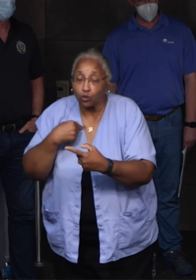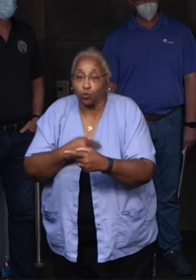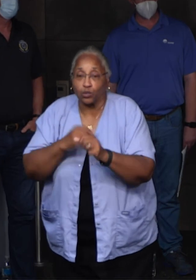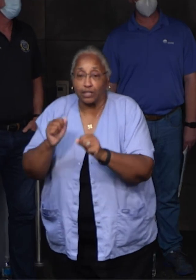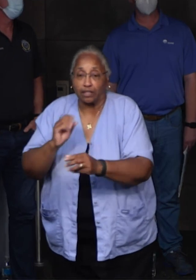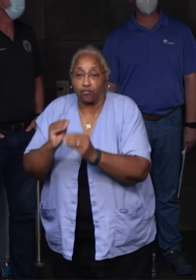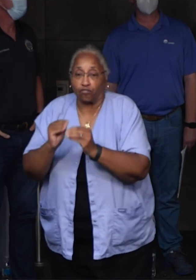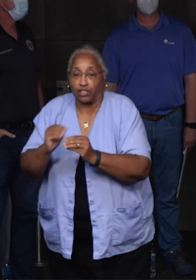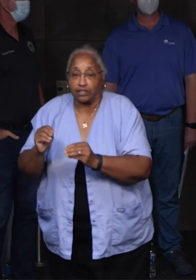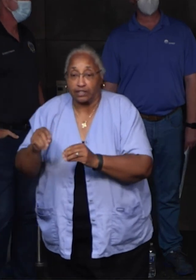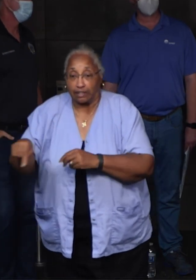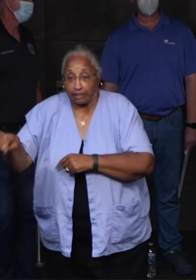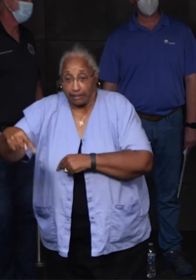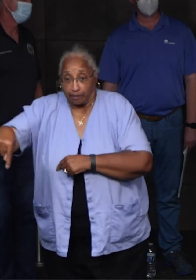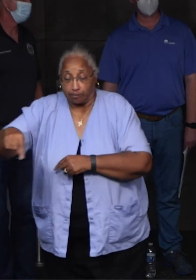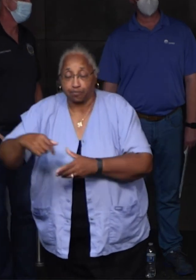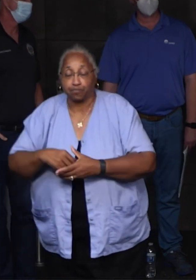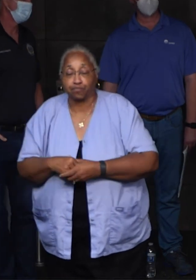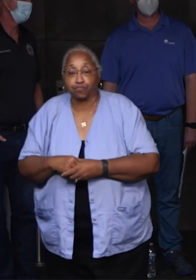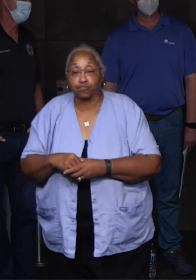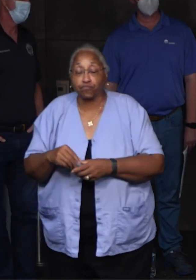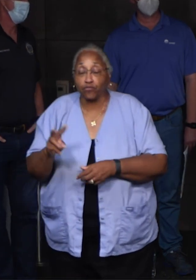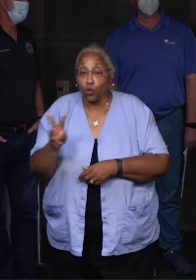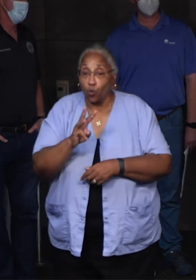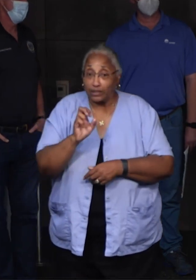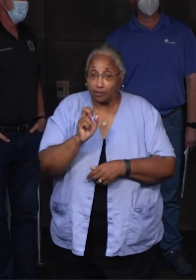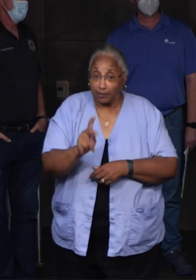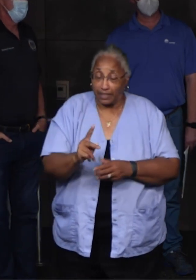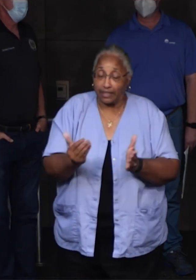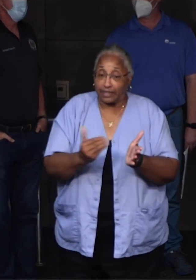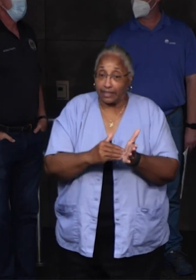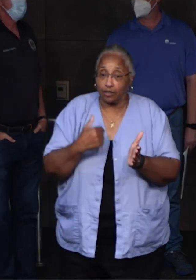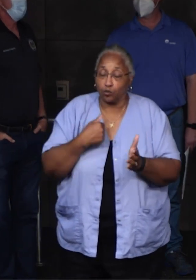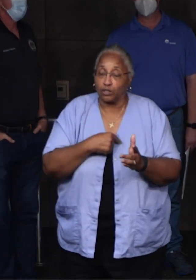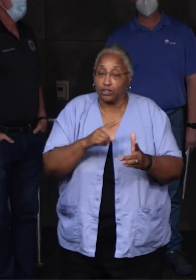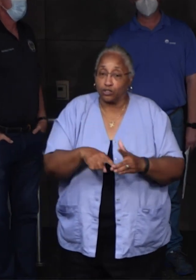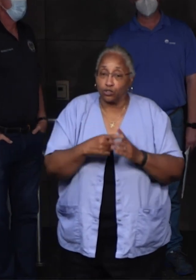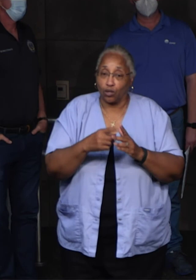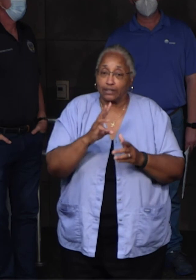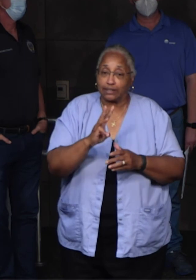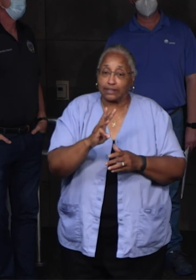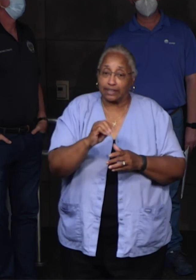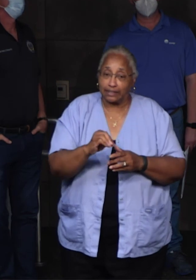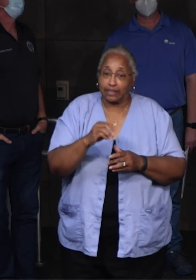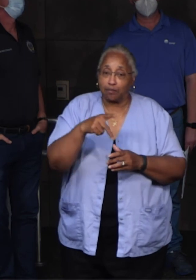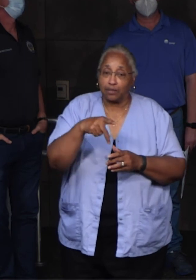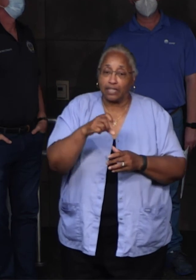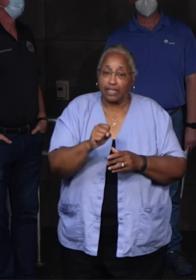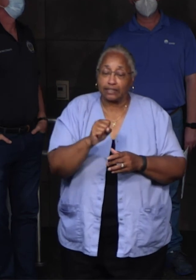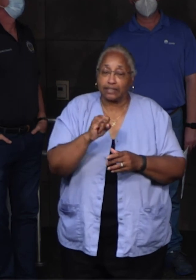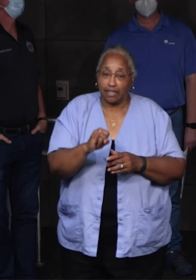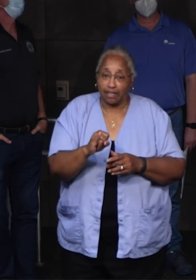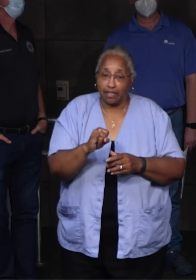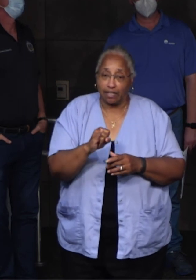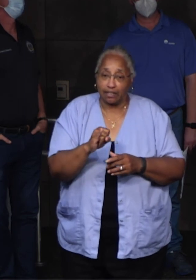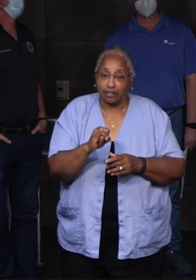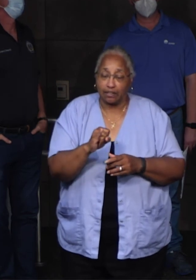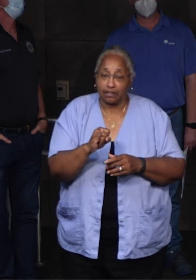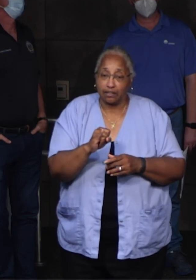to those repairs. The West Bank, again, we started the day at 60 PSI. Normal